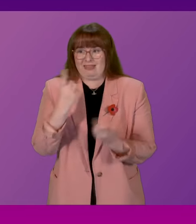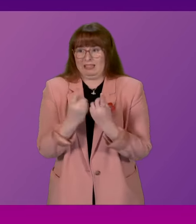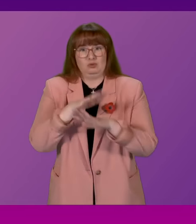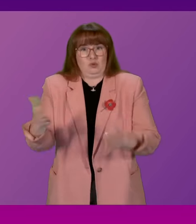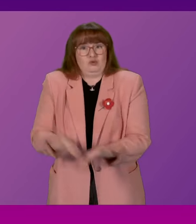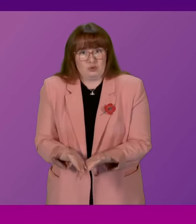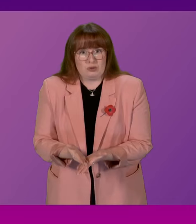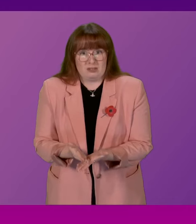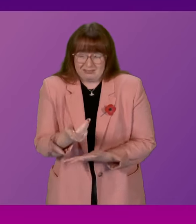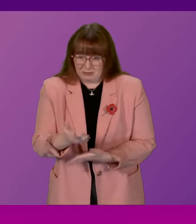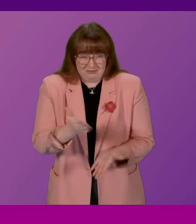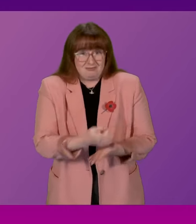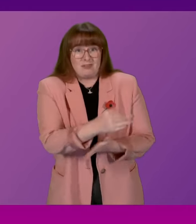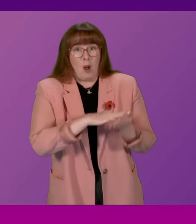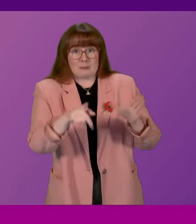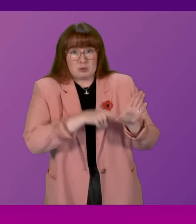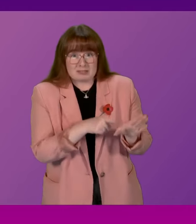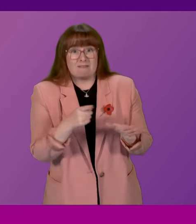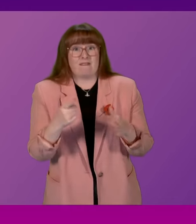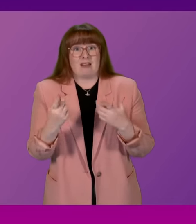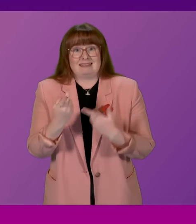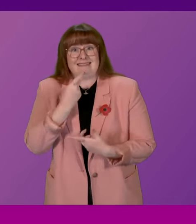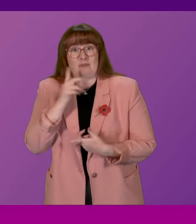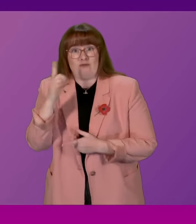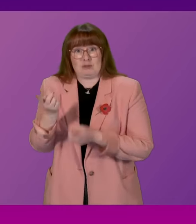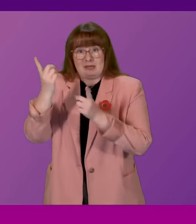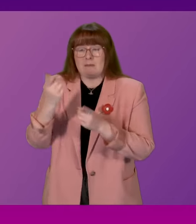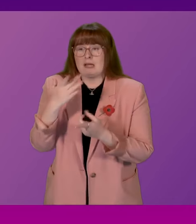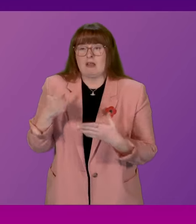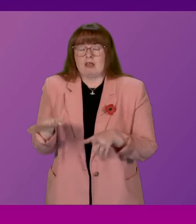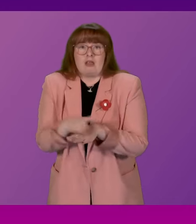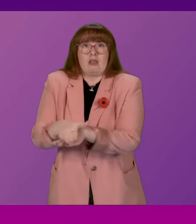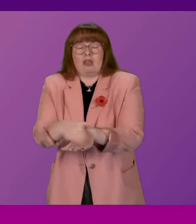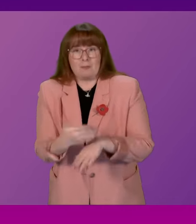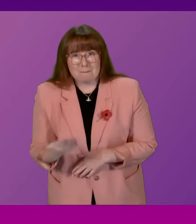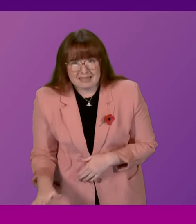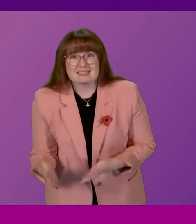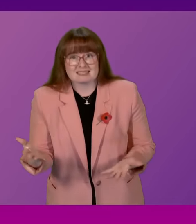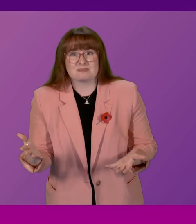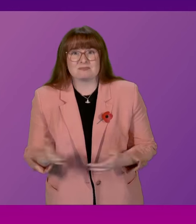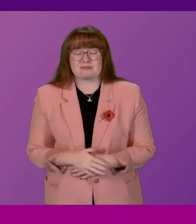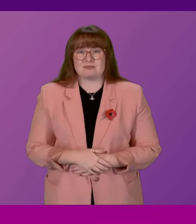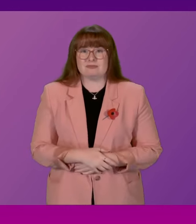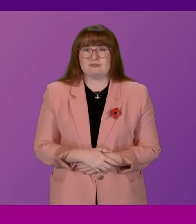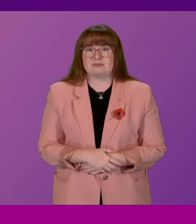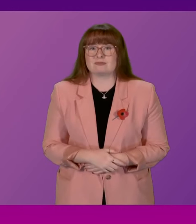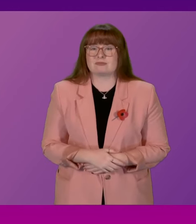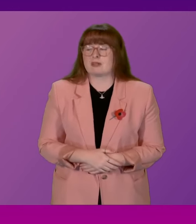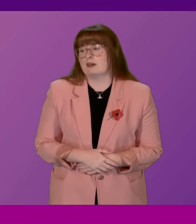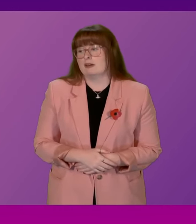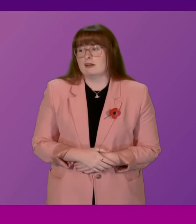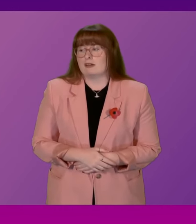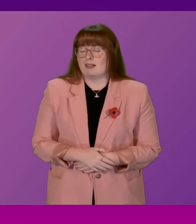beyond doubt that Hamza Youssef and Shona Robeson misled this Parliament? First Minister. Not